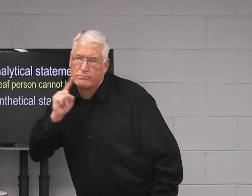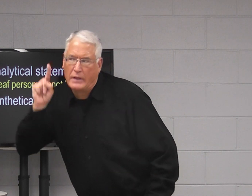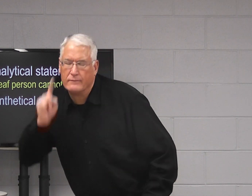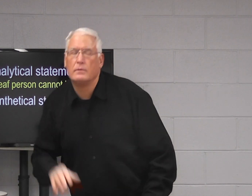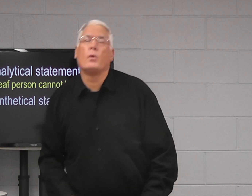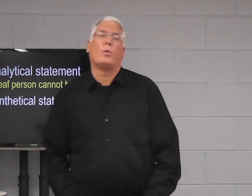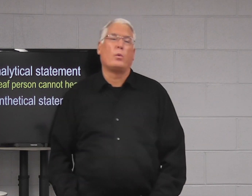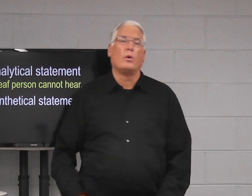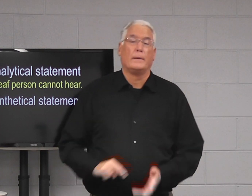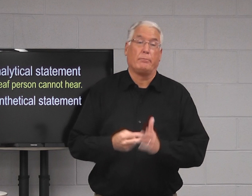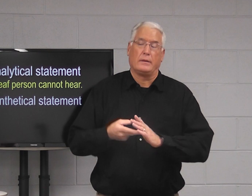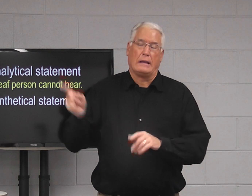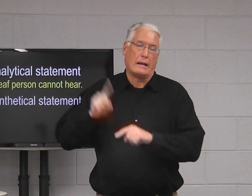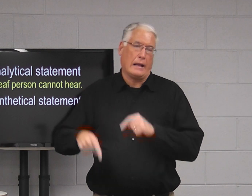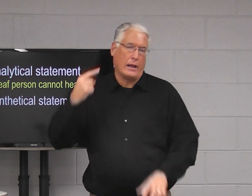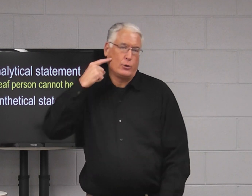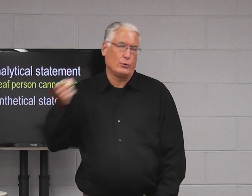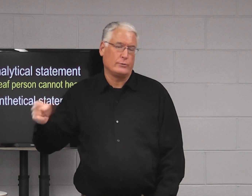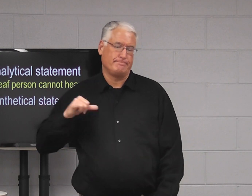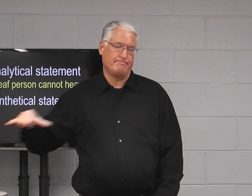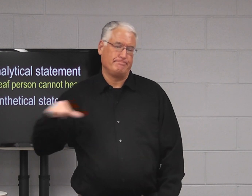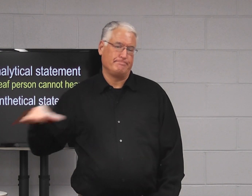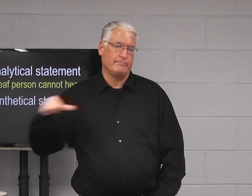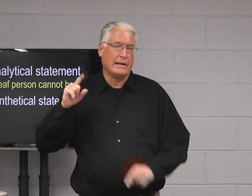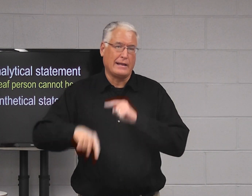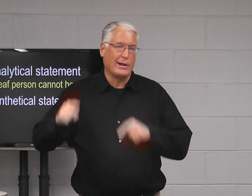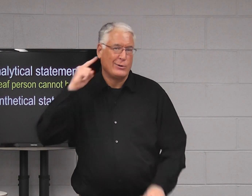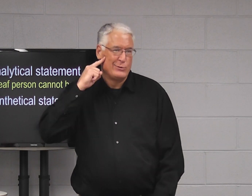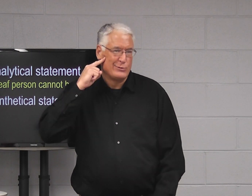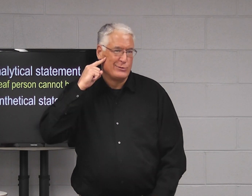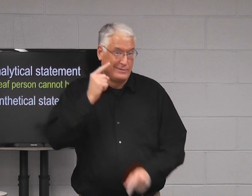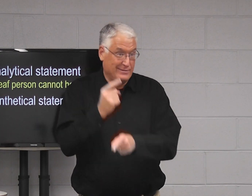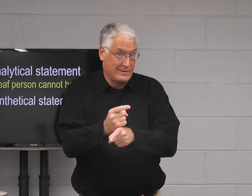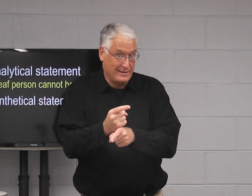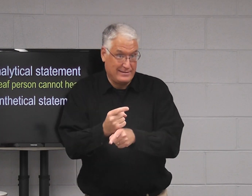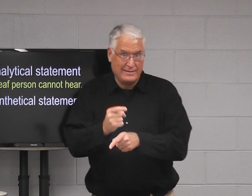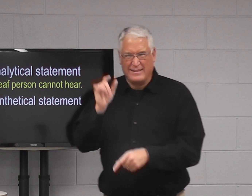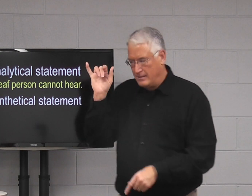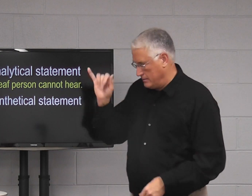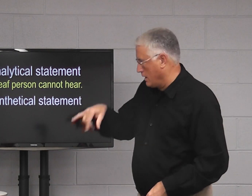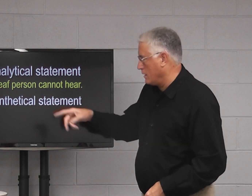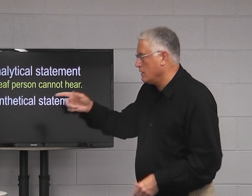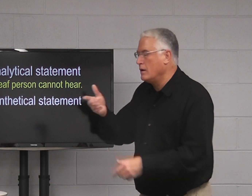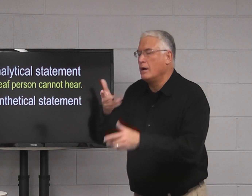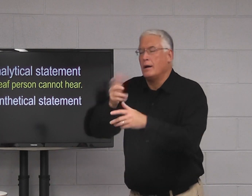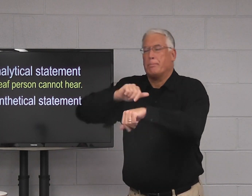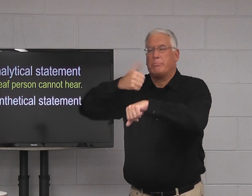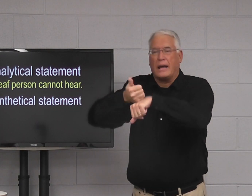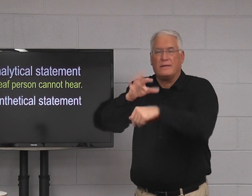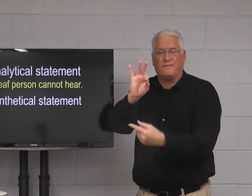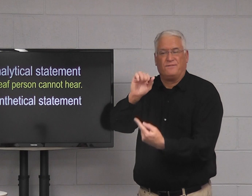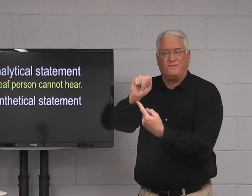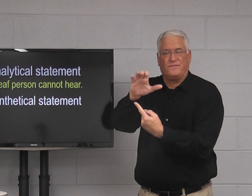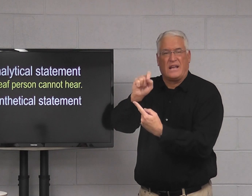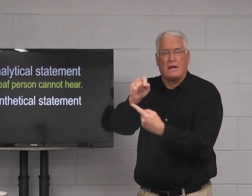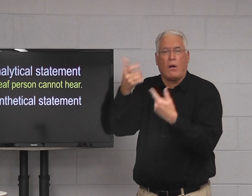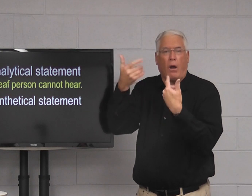I'm deaf. Oh okay. Then you know that means that it can't hear. They're the same right? So it's